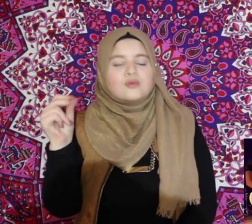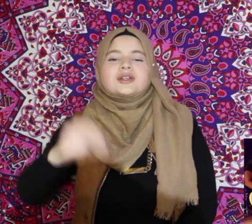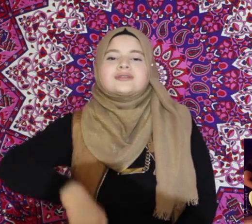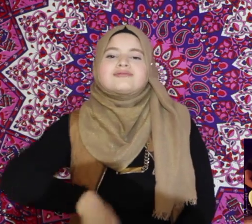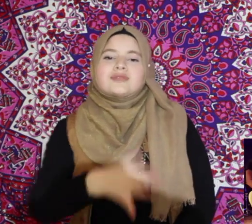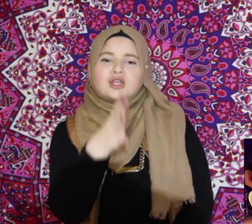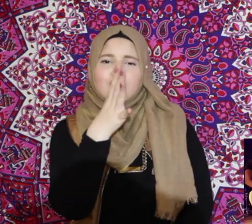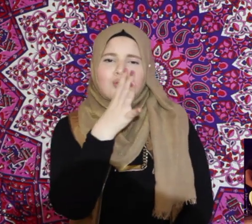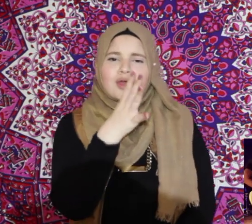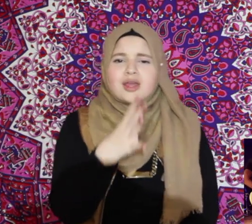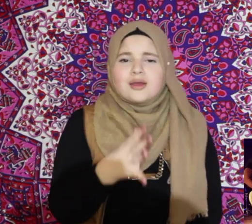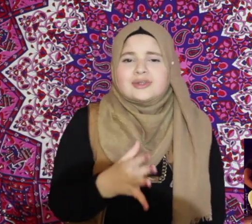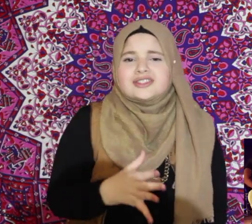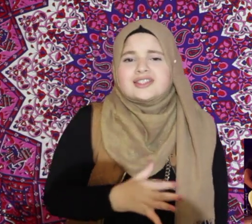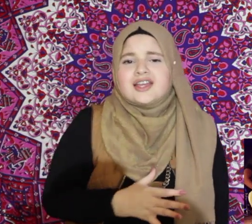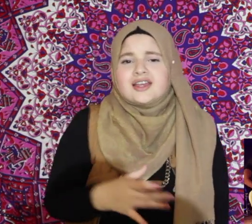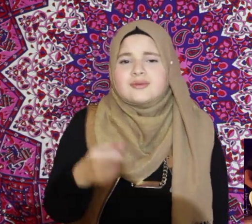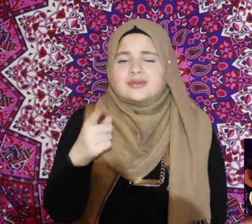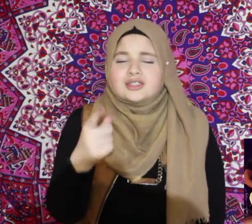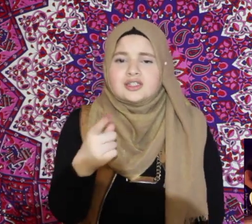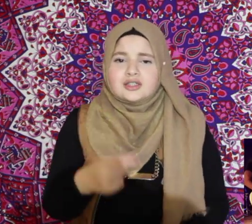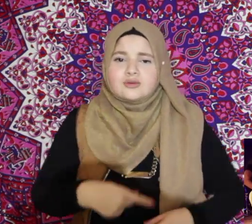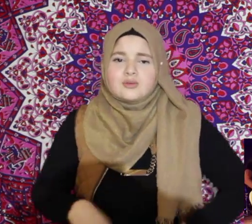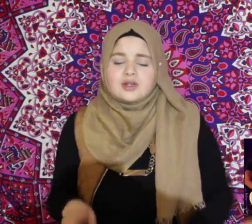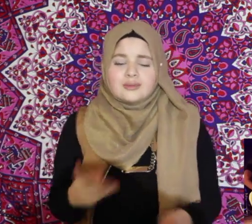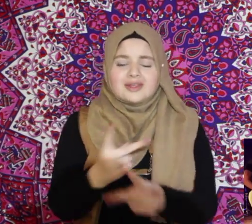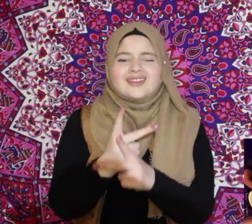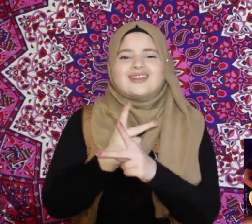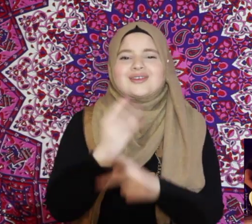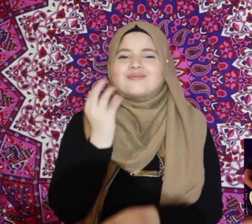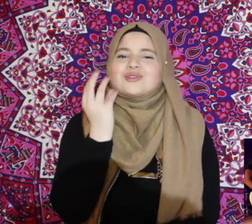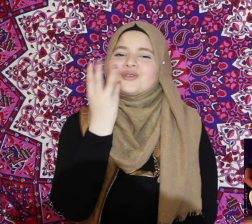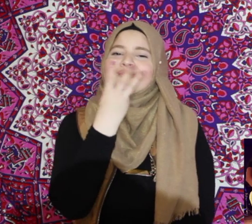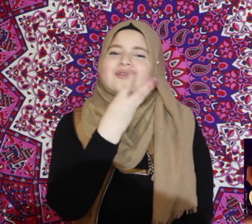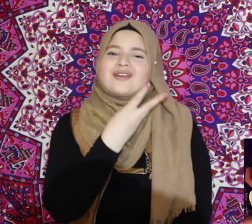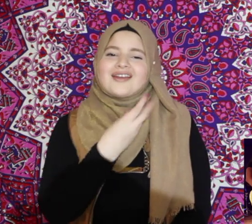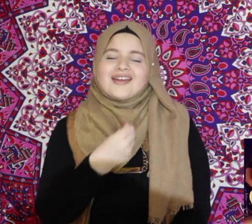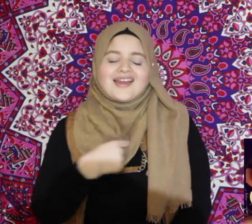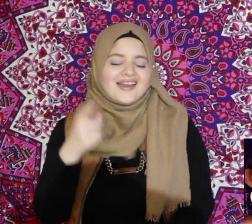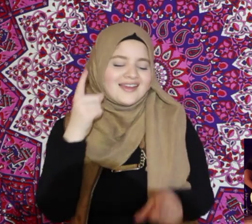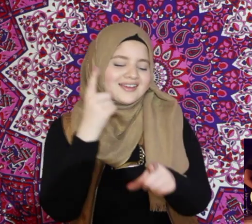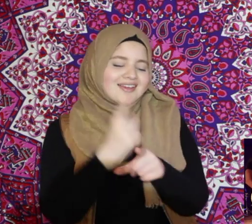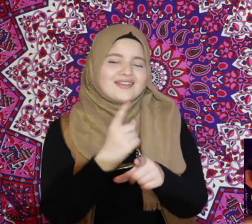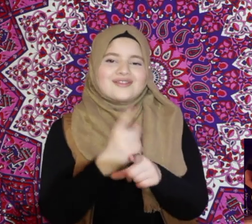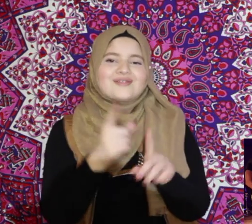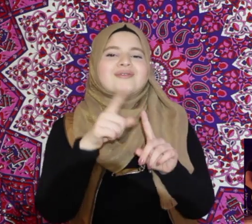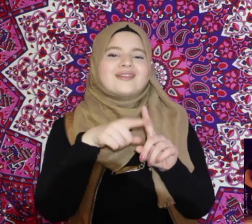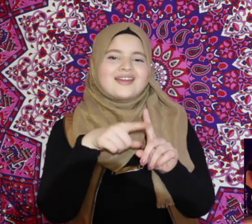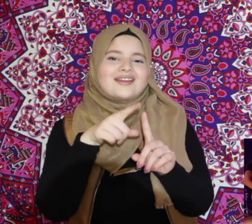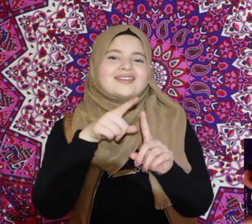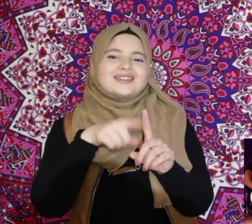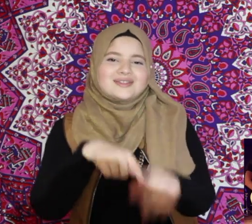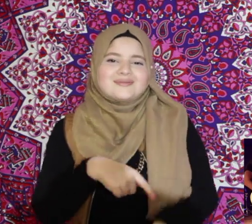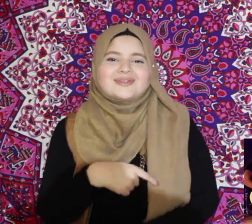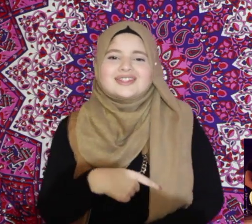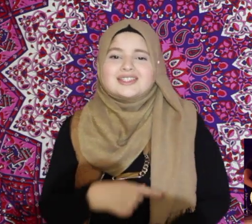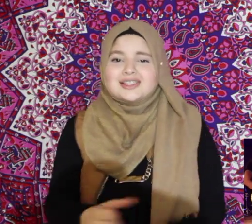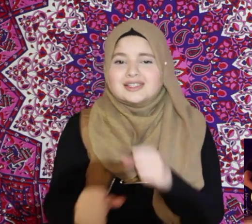Well, Monday, where the time cold I wanna be keeping you warm I got the right temperature